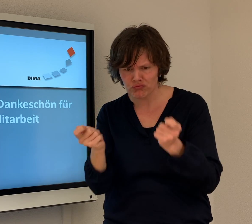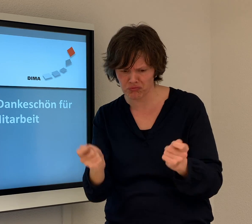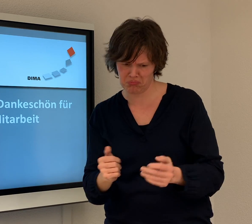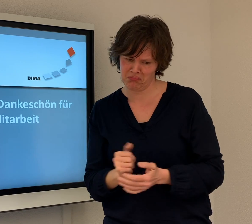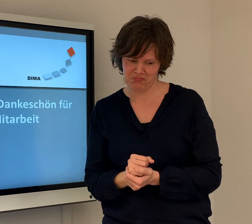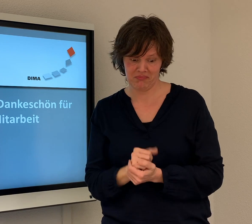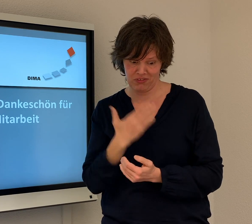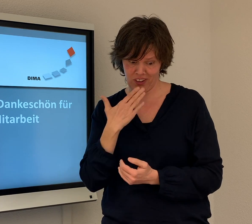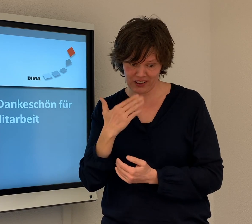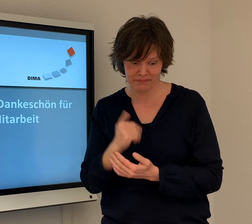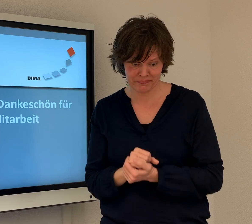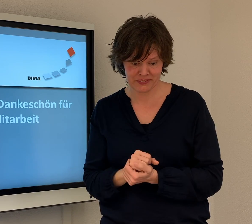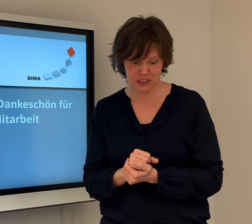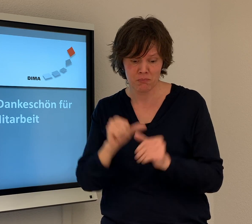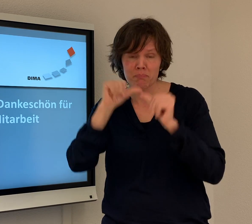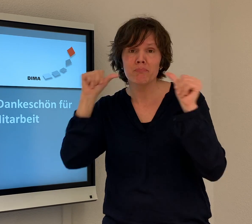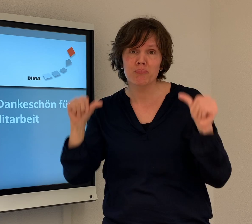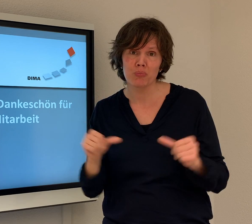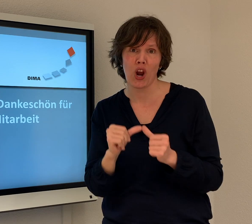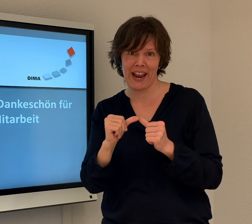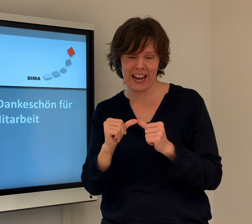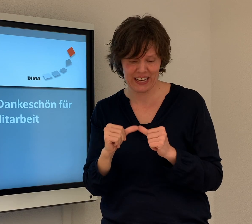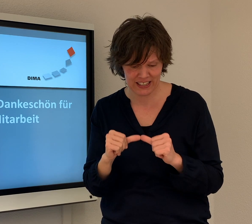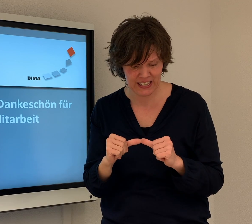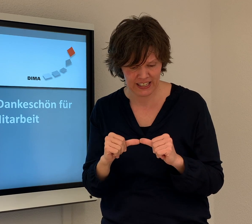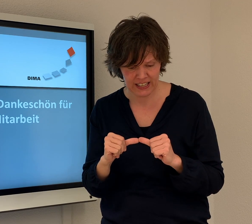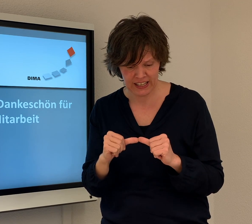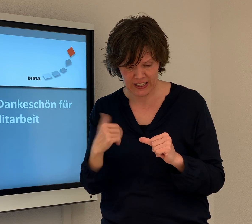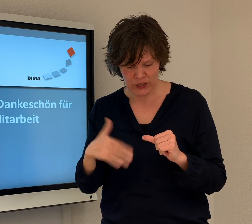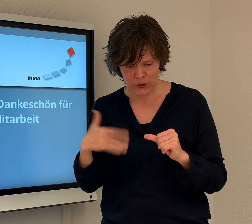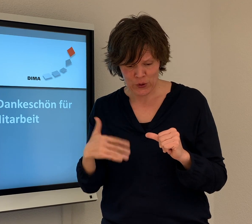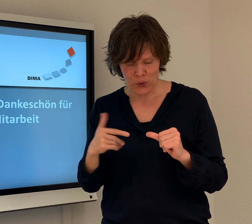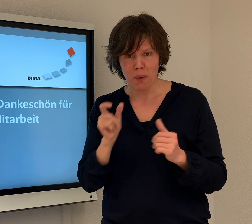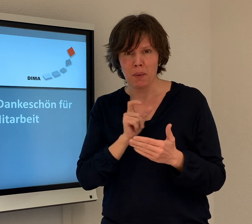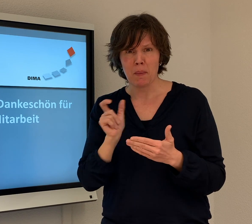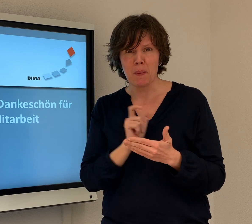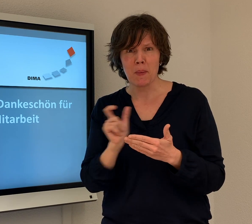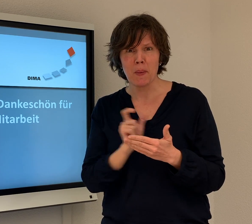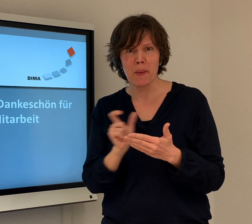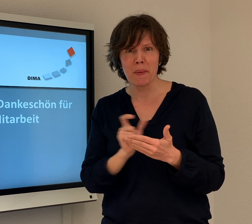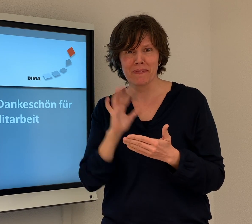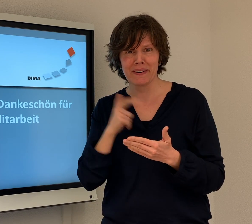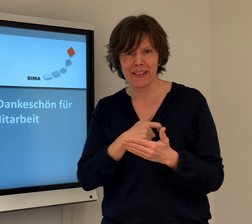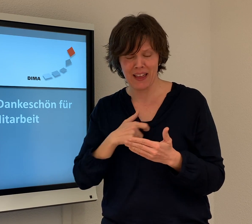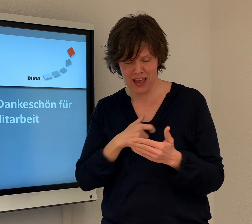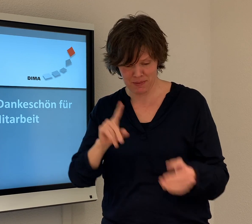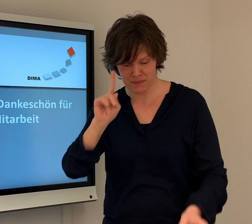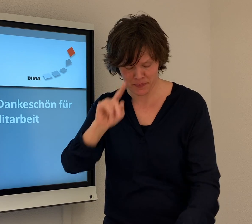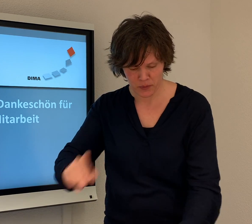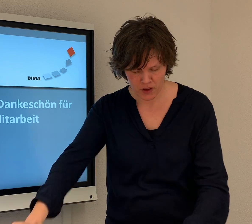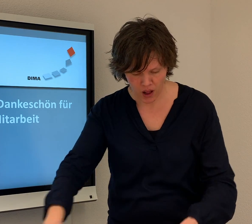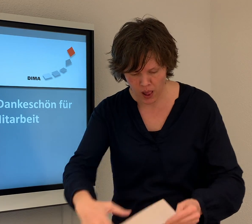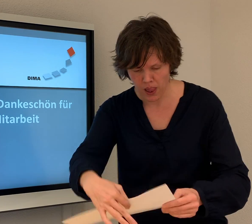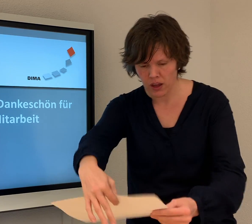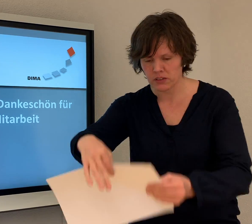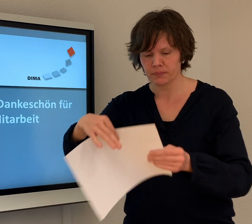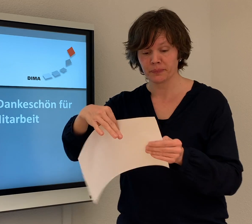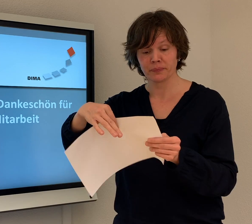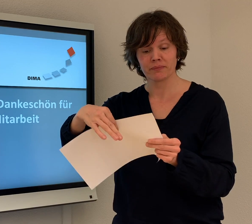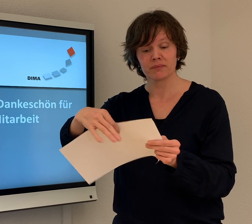I even how it. I even know do it. I not sure to do it.